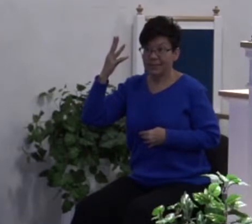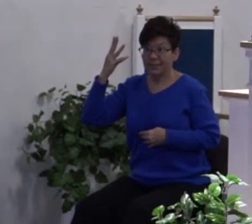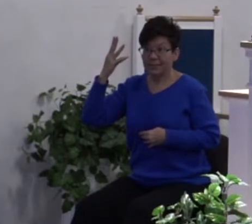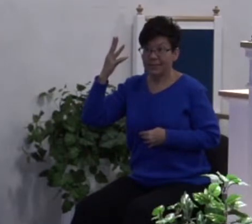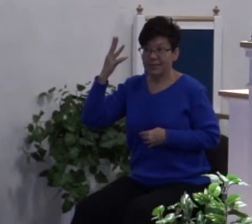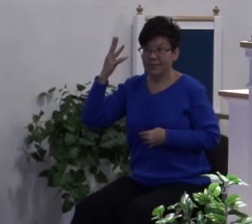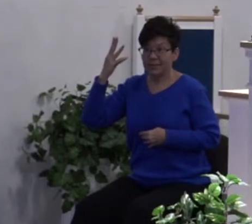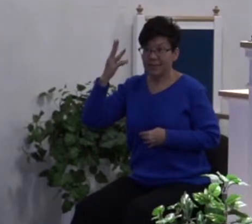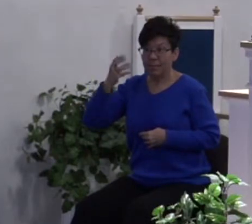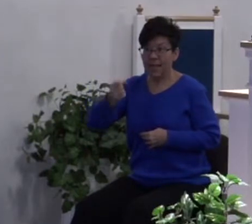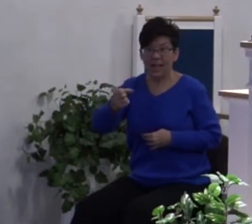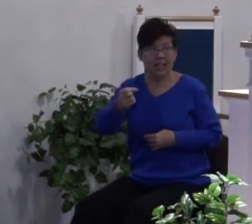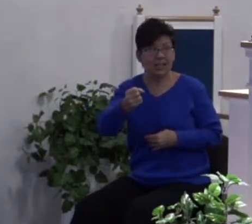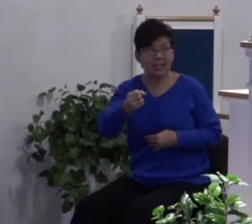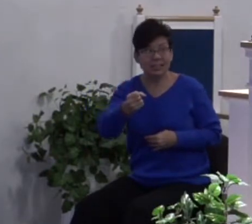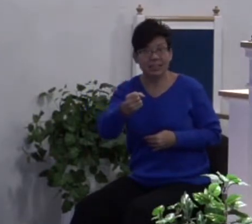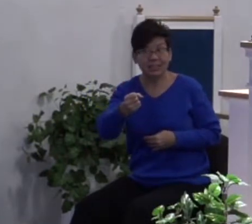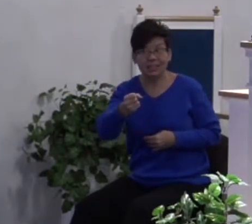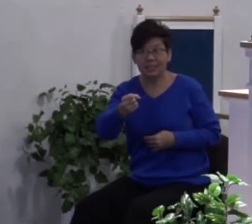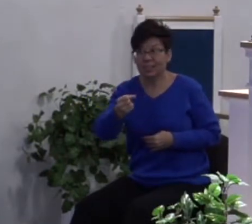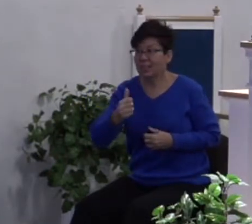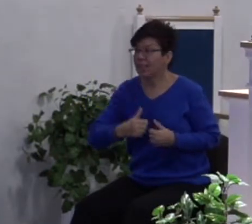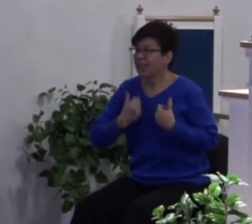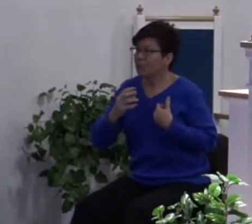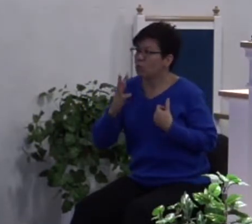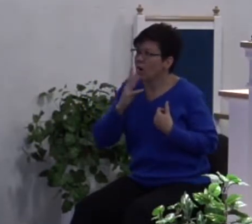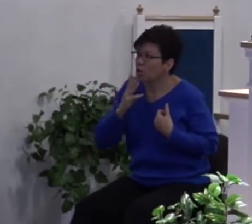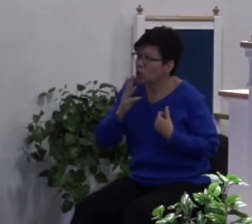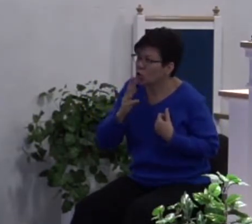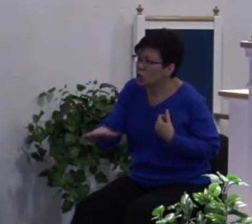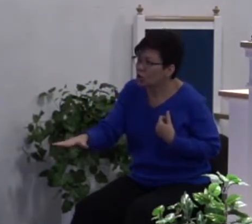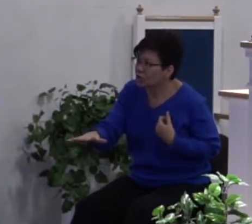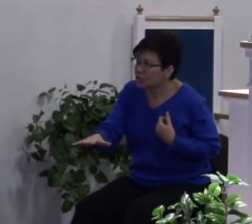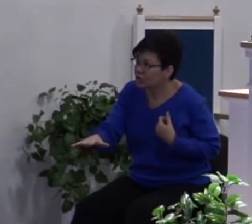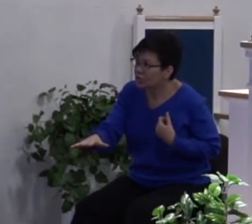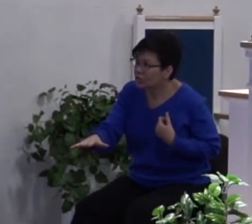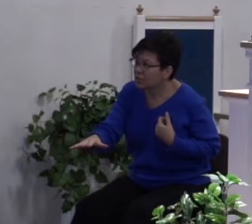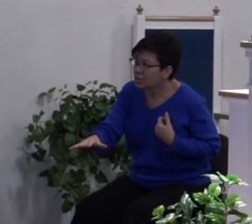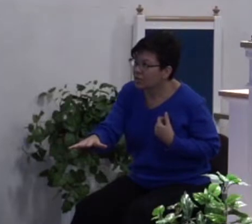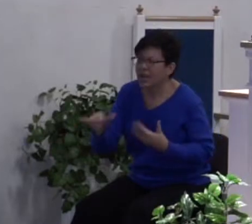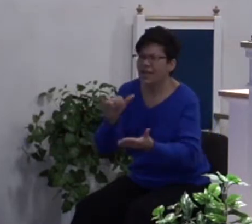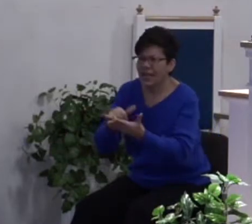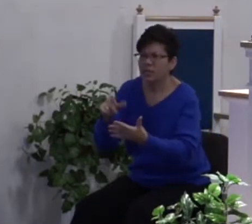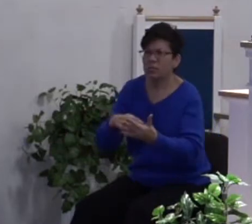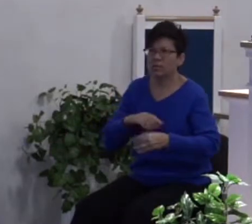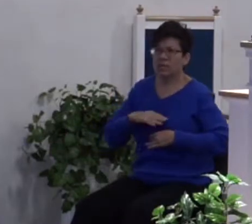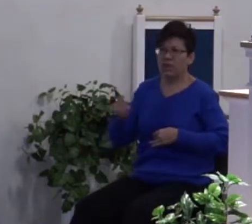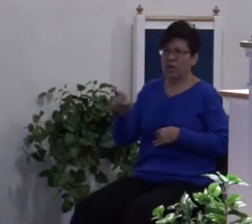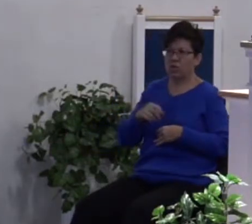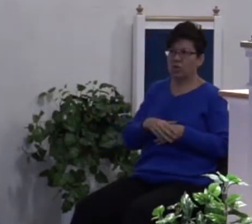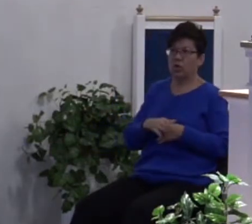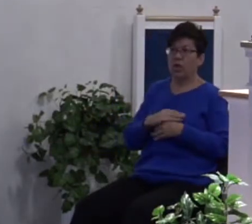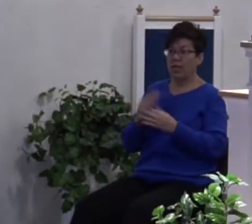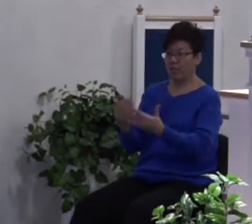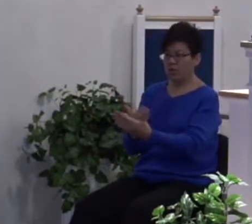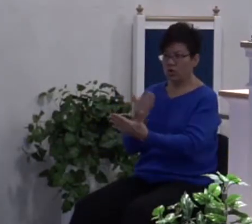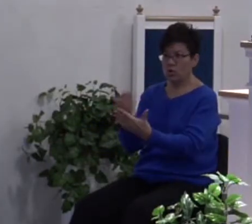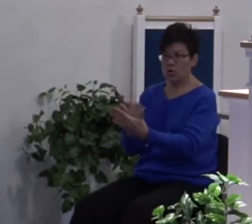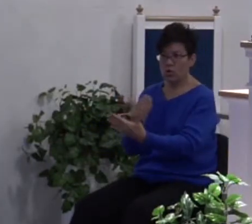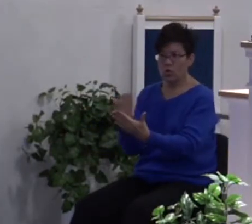Milk. Living waters. That's what will satisfy you. The new wine. Talking about the Holy